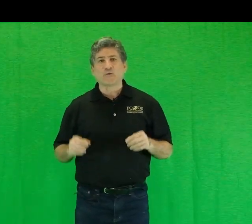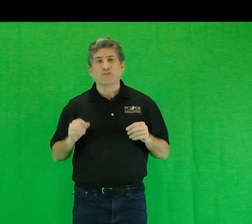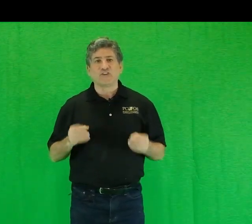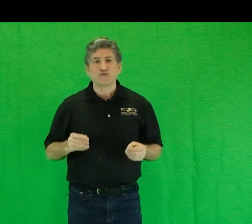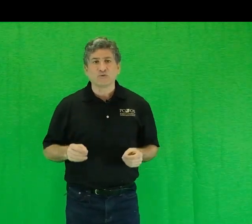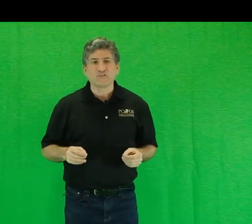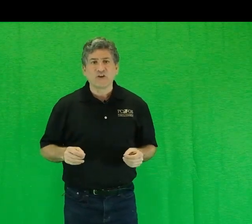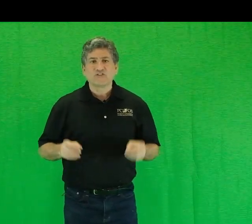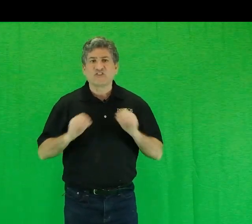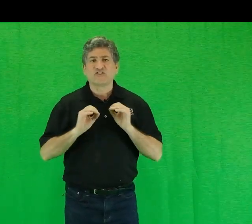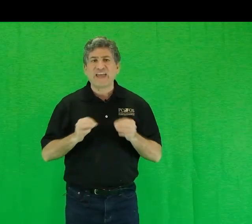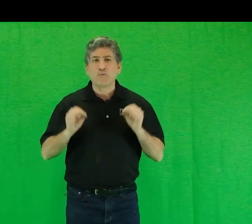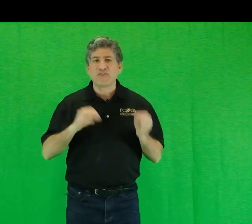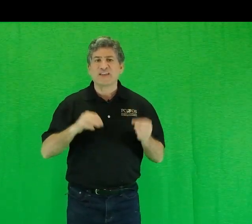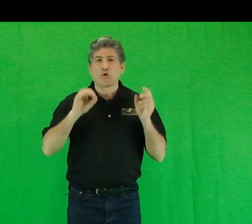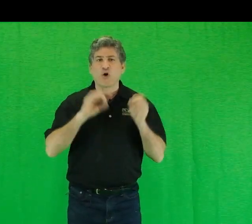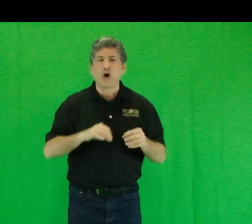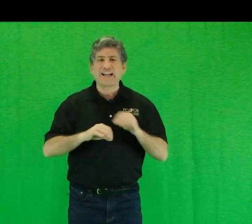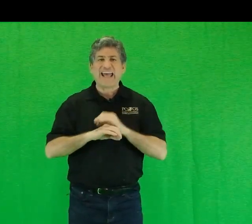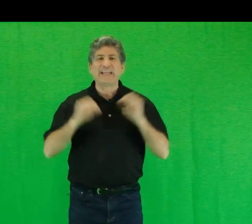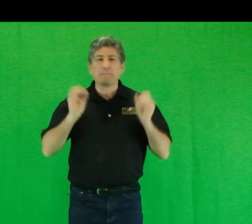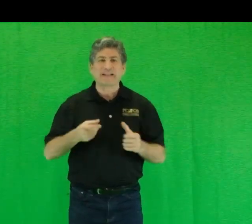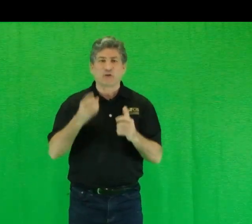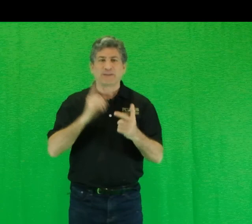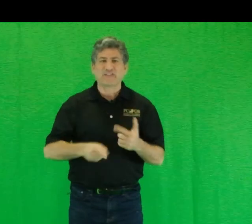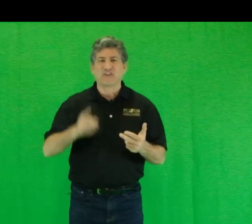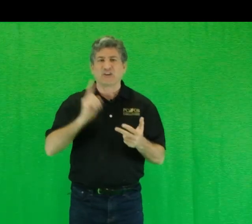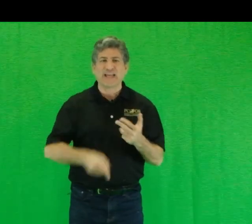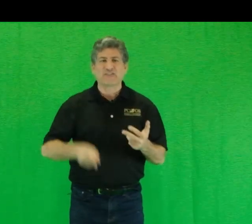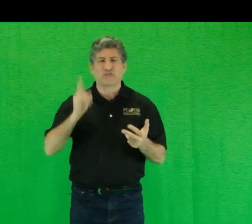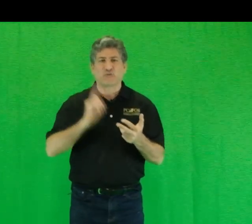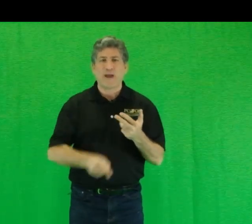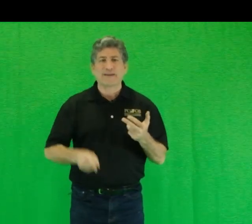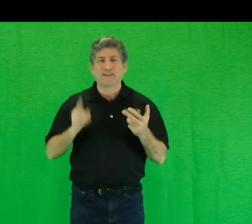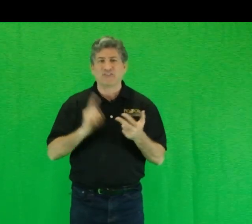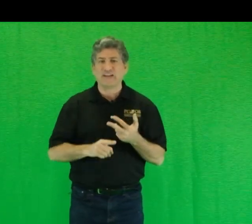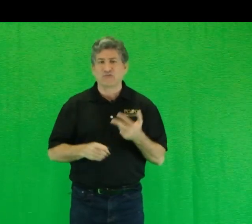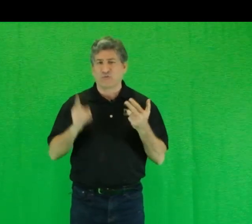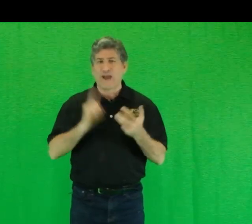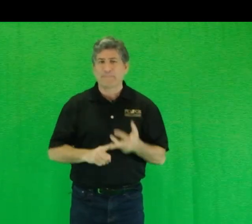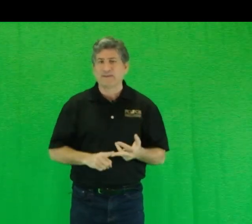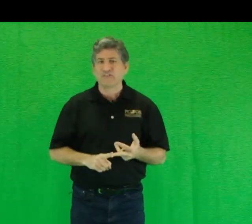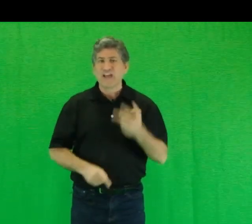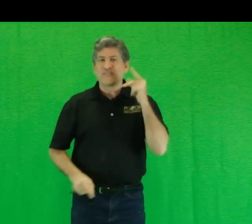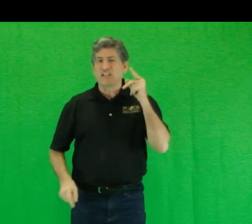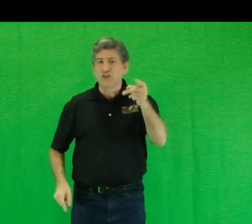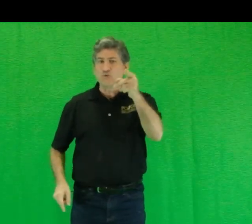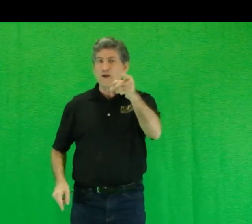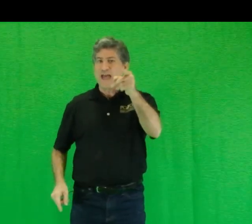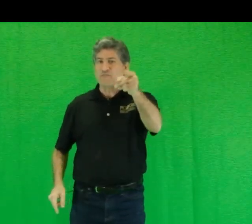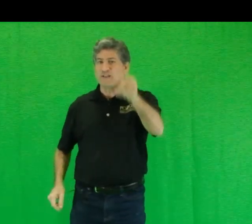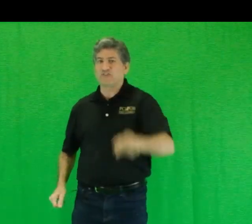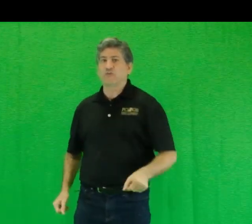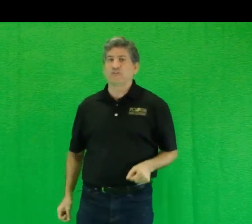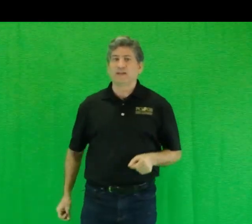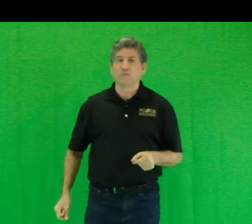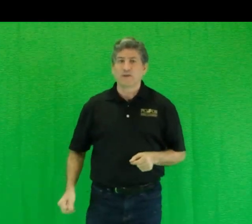residuals to stay within or on any metal or plastic or glass or ceramic containers or wrappings that you have been associated with.